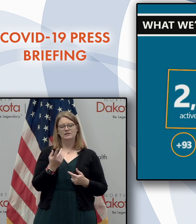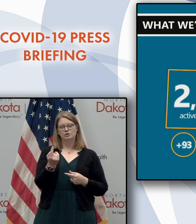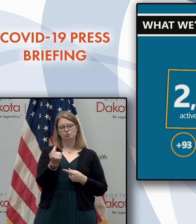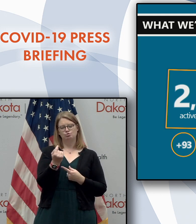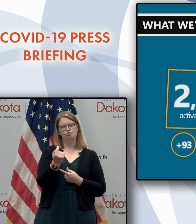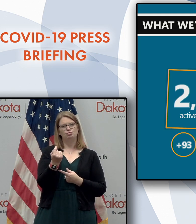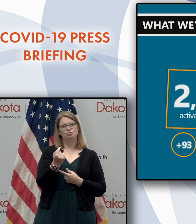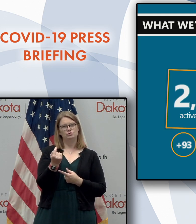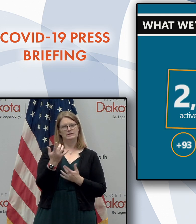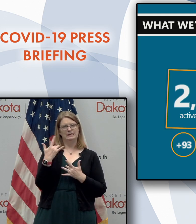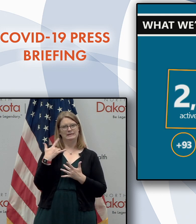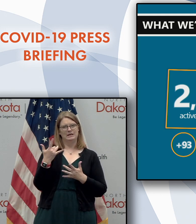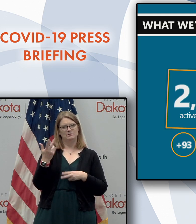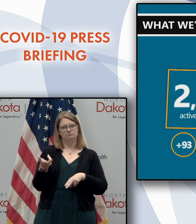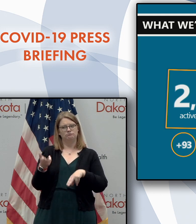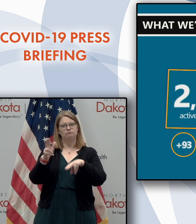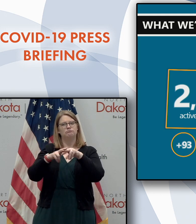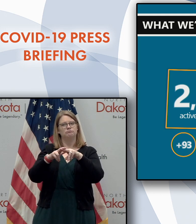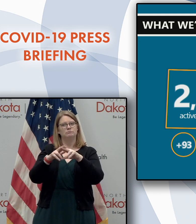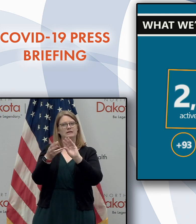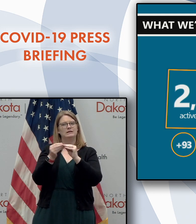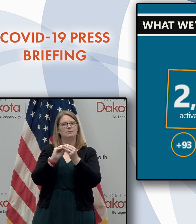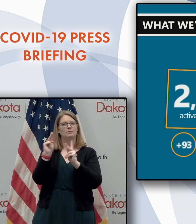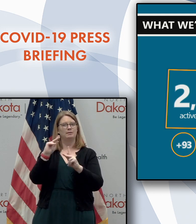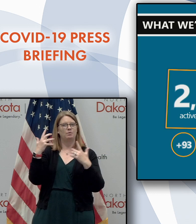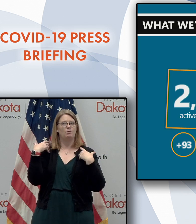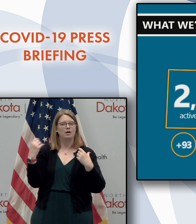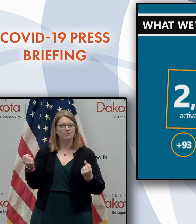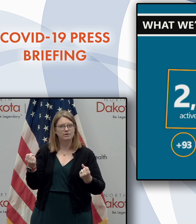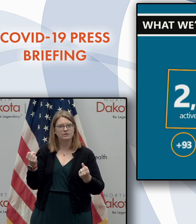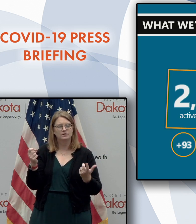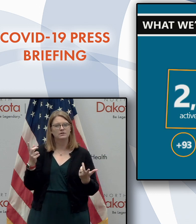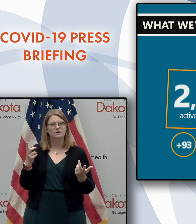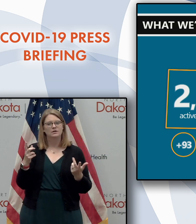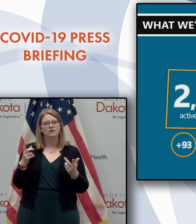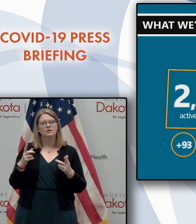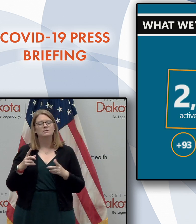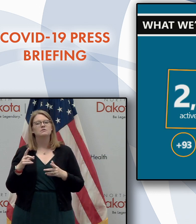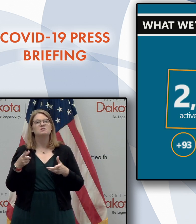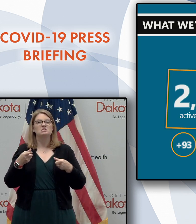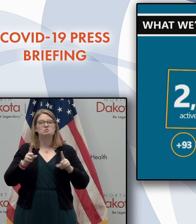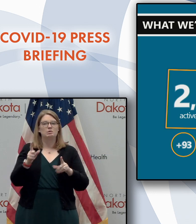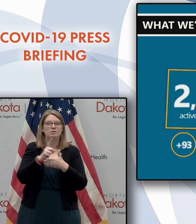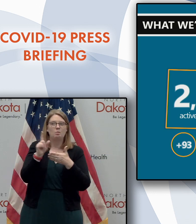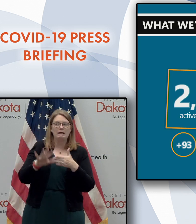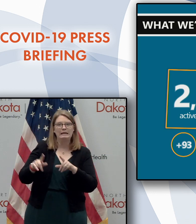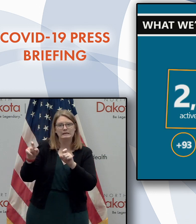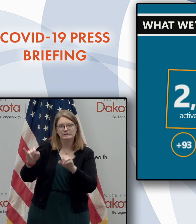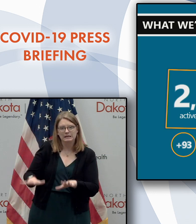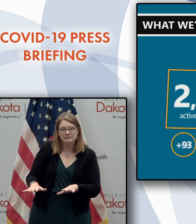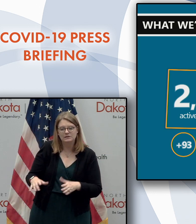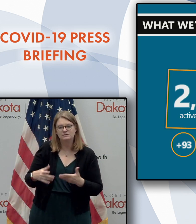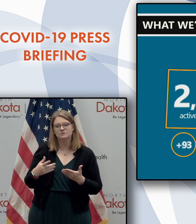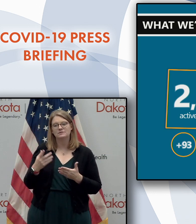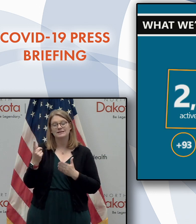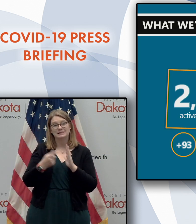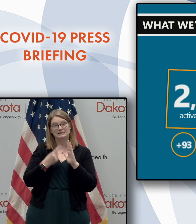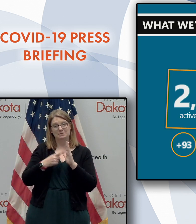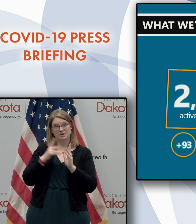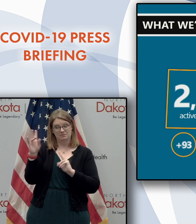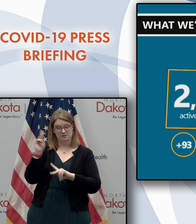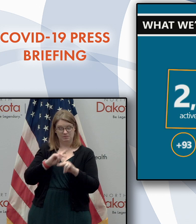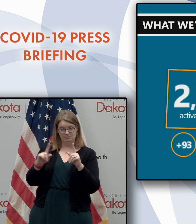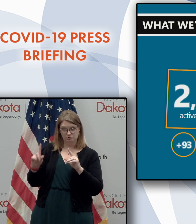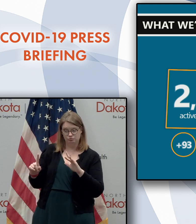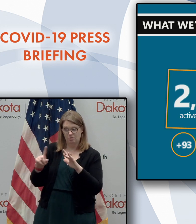a bigger increase in recoveries, because while we do do testing over the weekend, sometimes people that present for testing on a weekend are